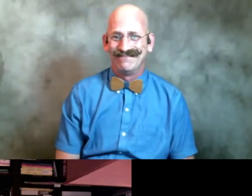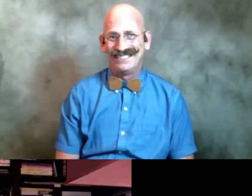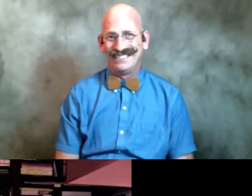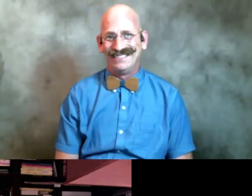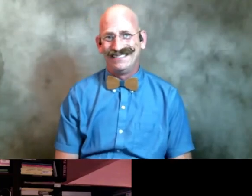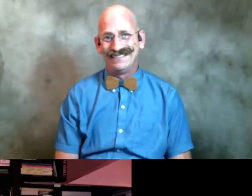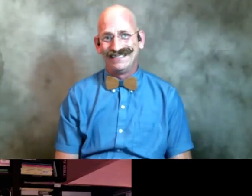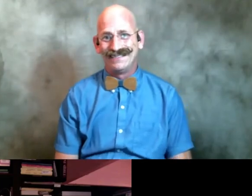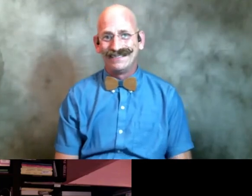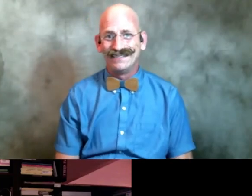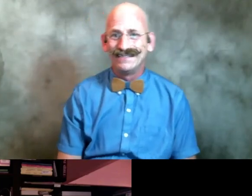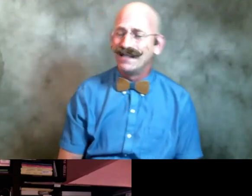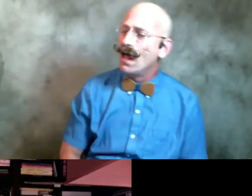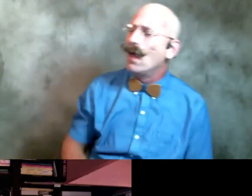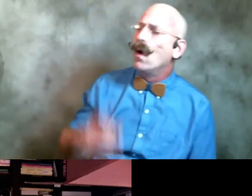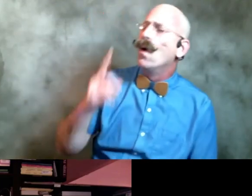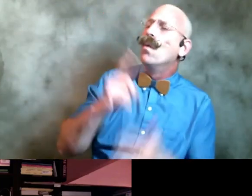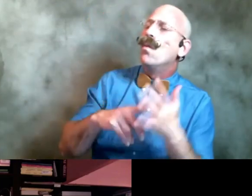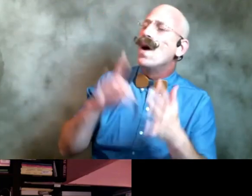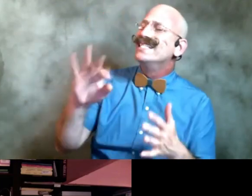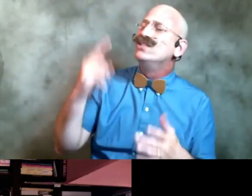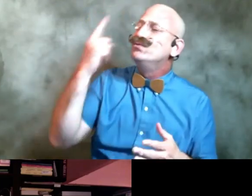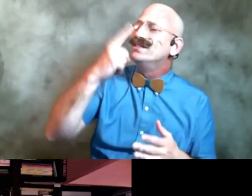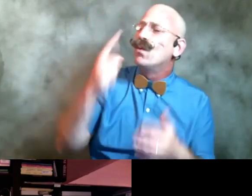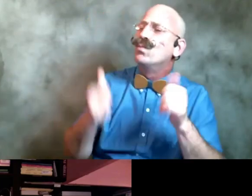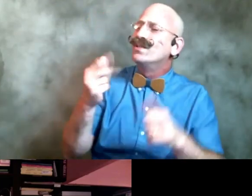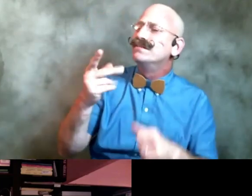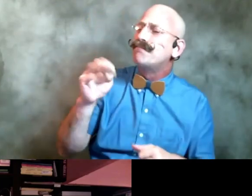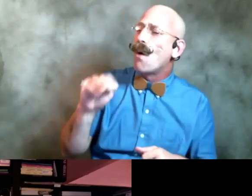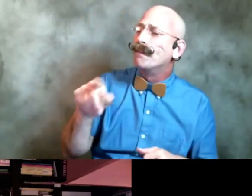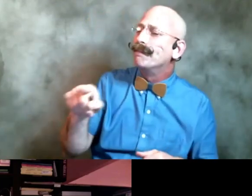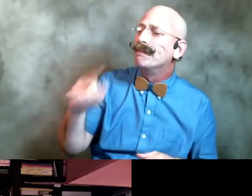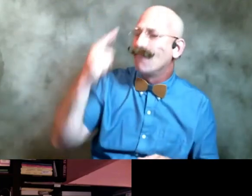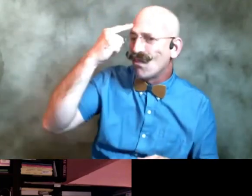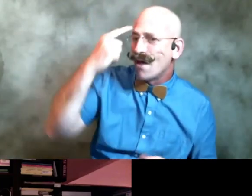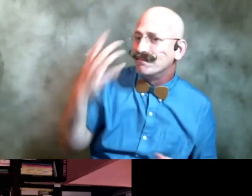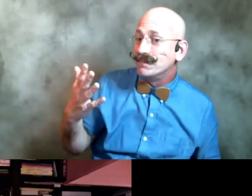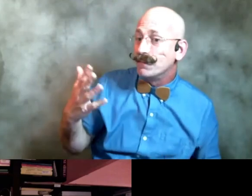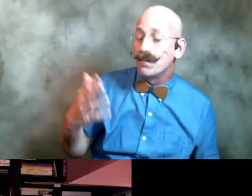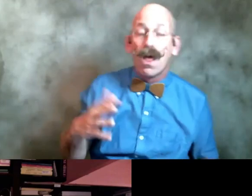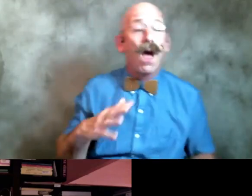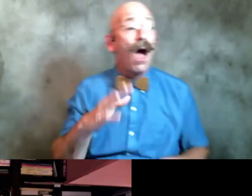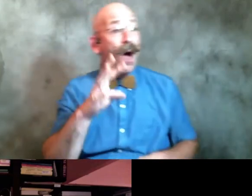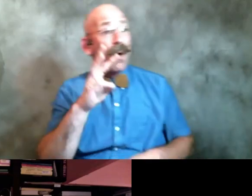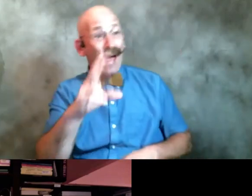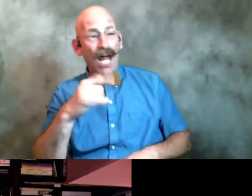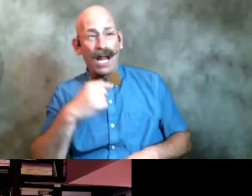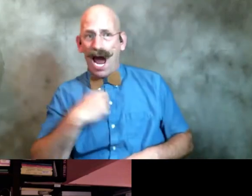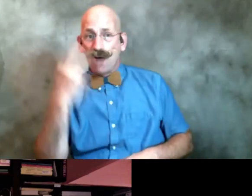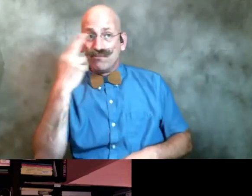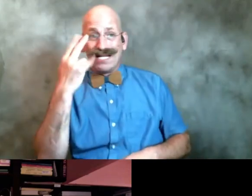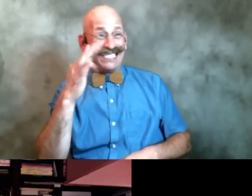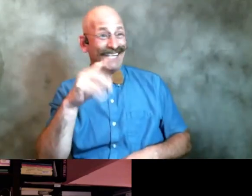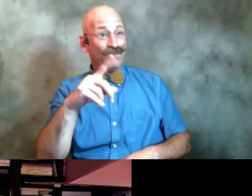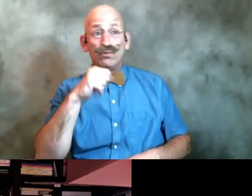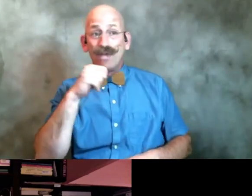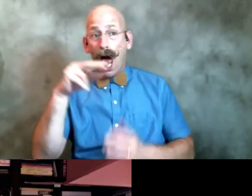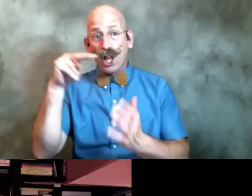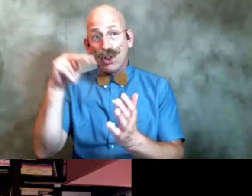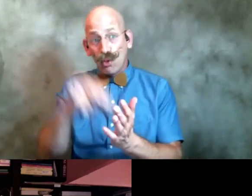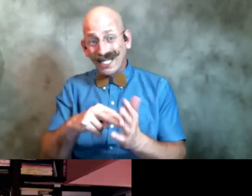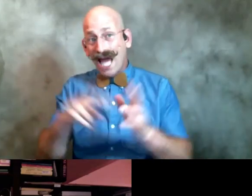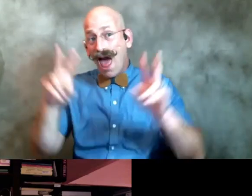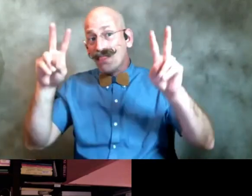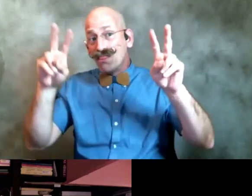what did you consider changing what poem um i realized that if you're not looking at the quote